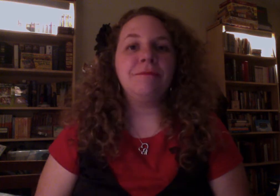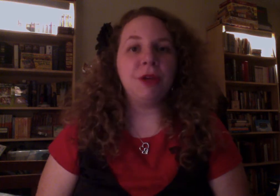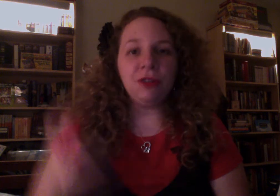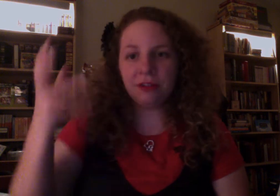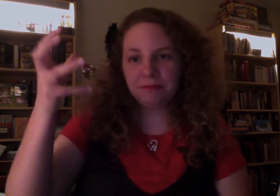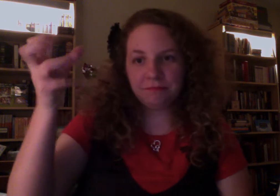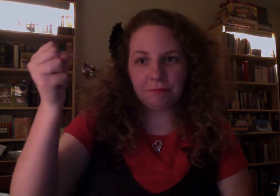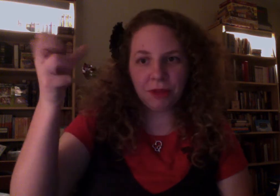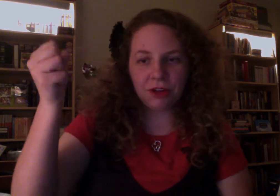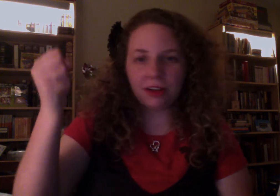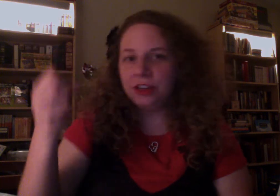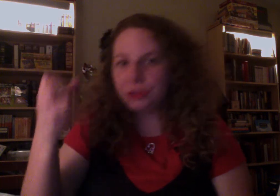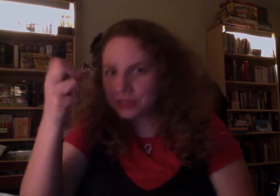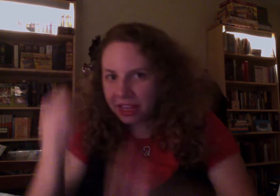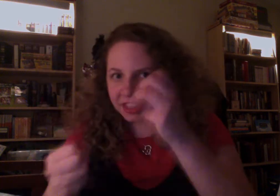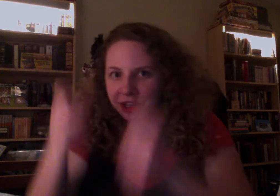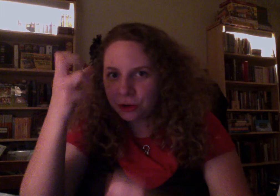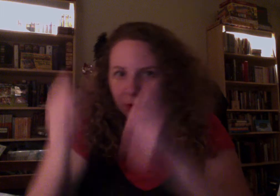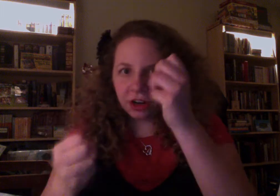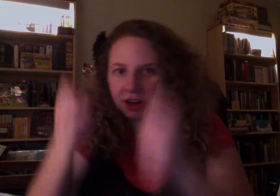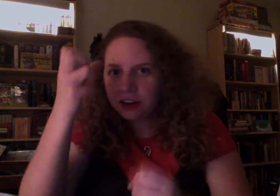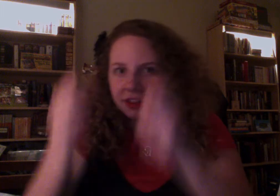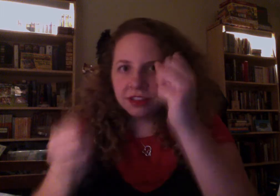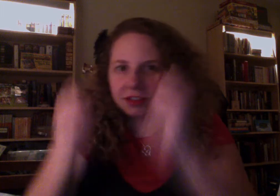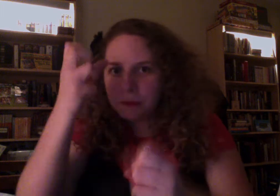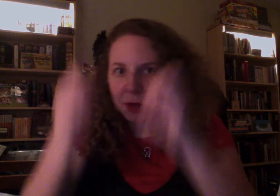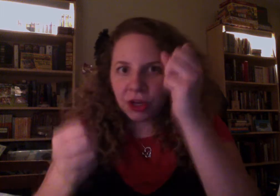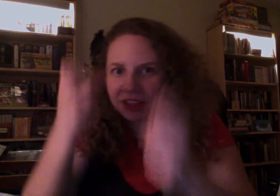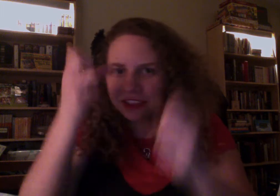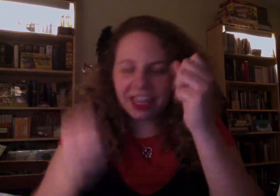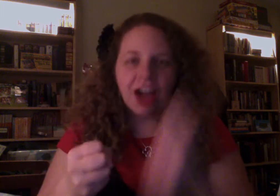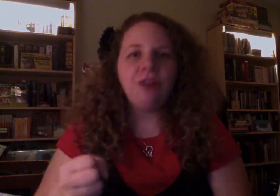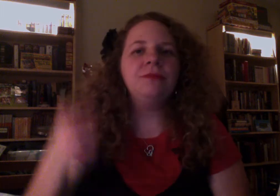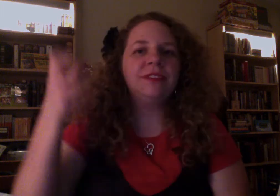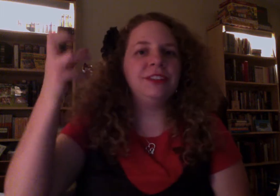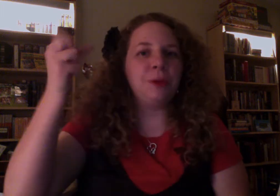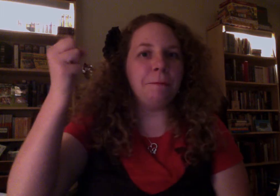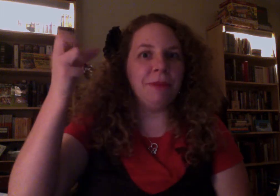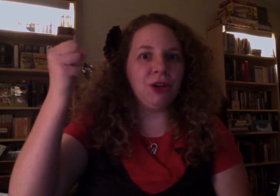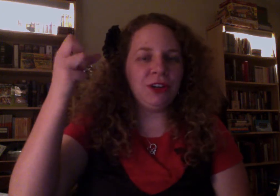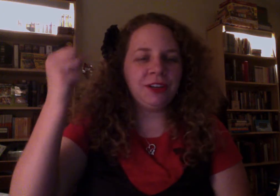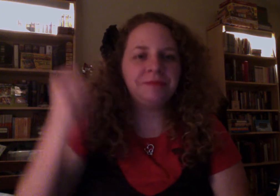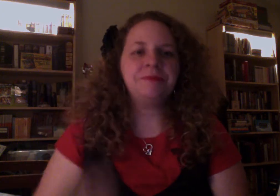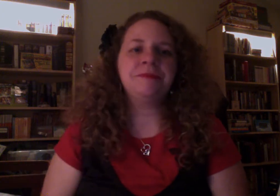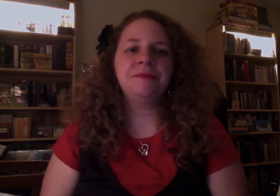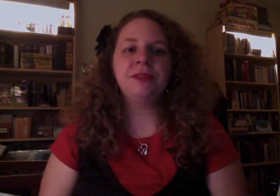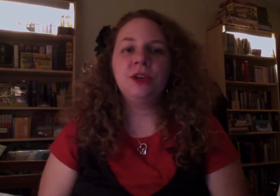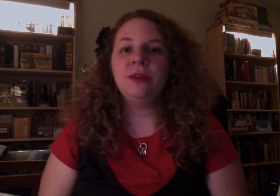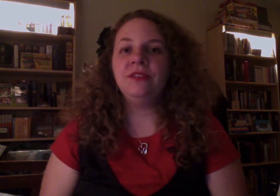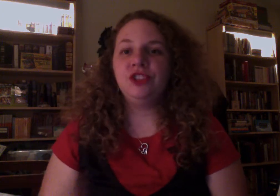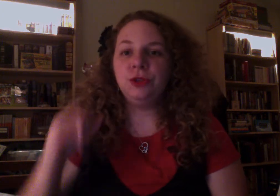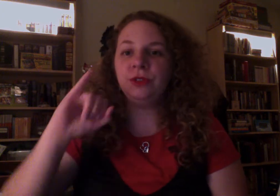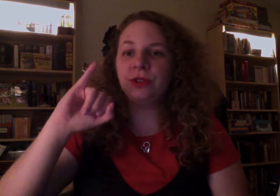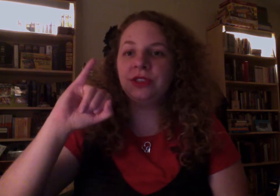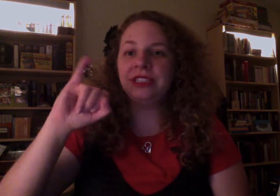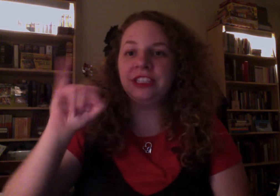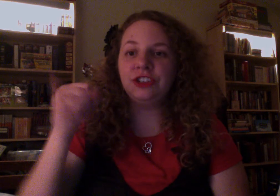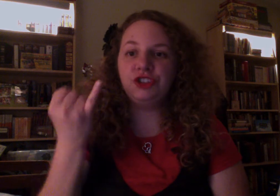milk. Milk. So it's kind of like you're milking the cow. So milk. We have juice. So this is J.